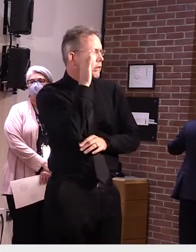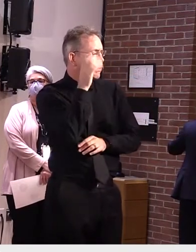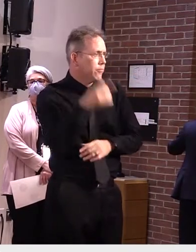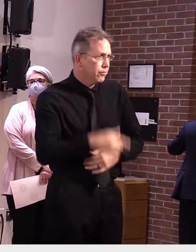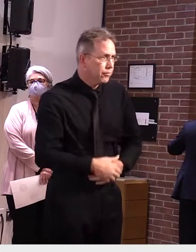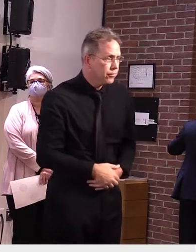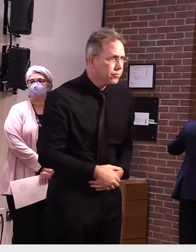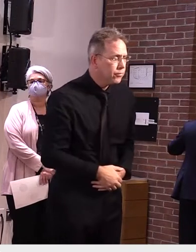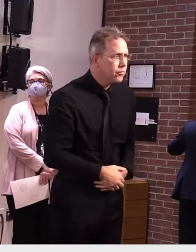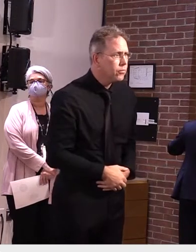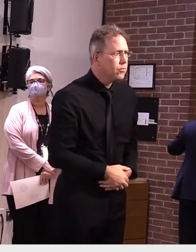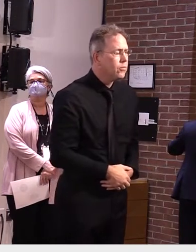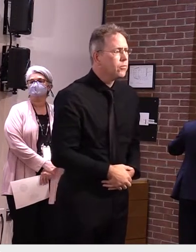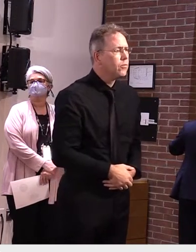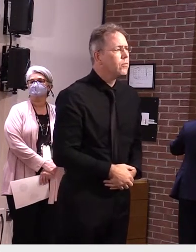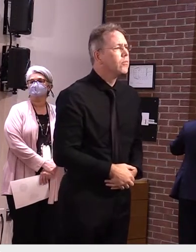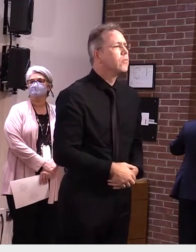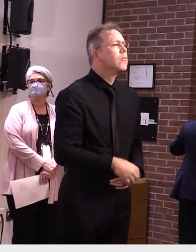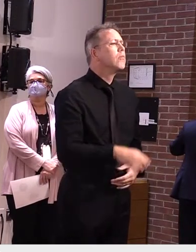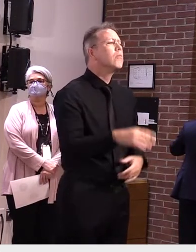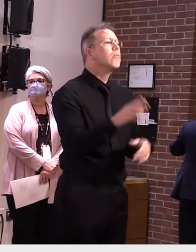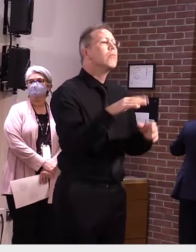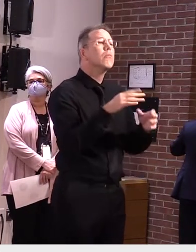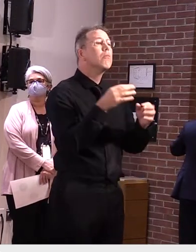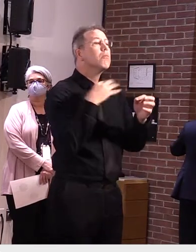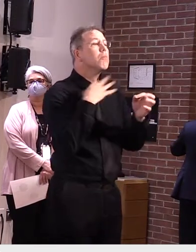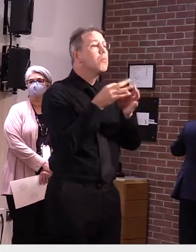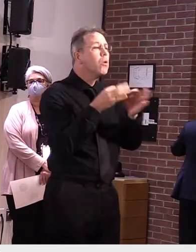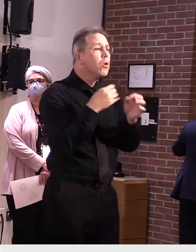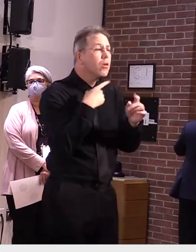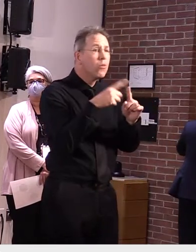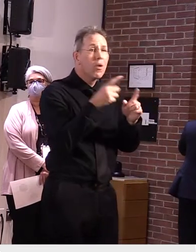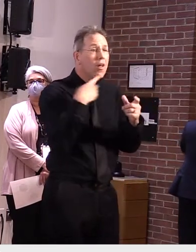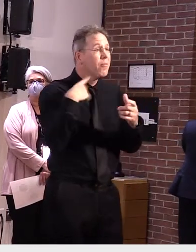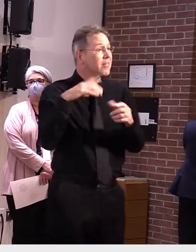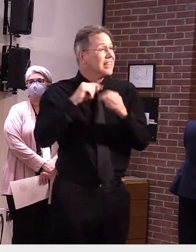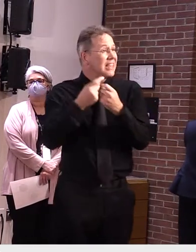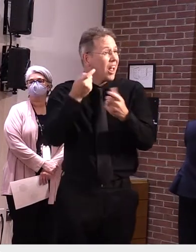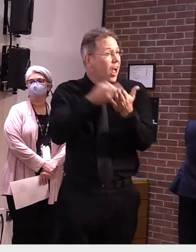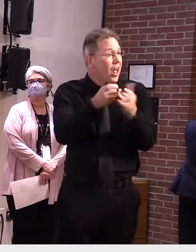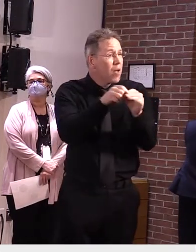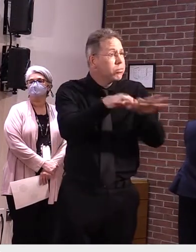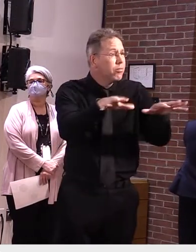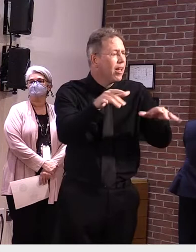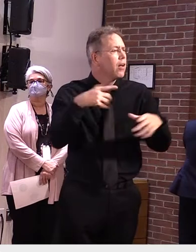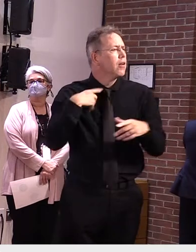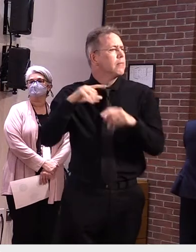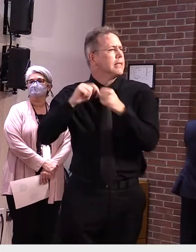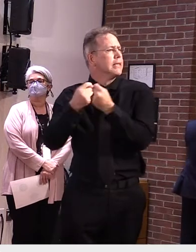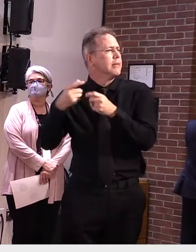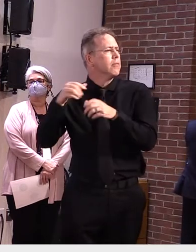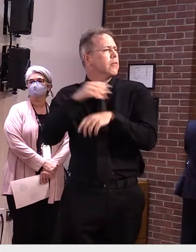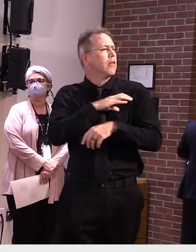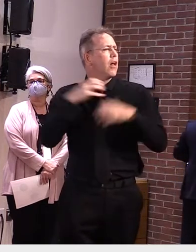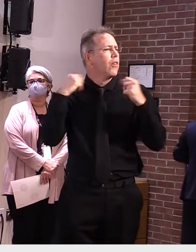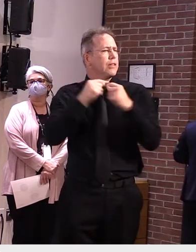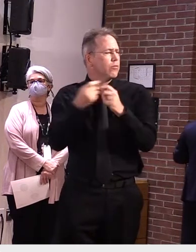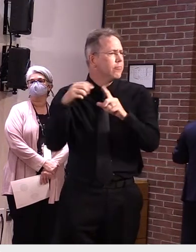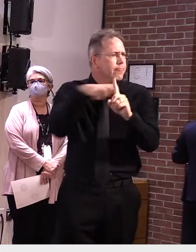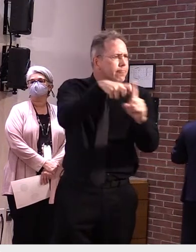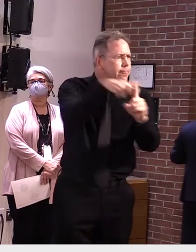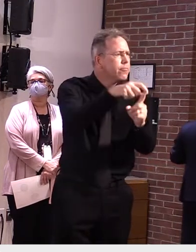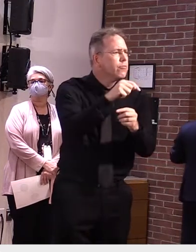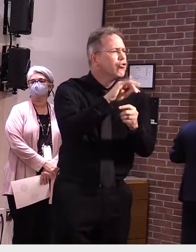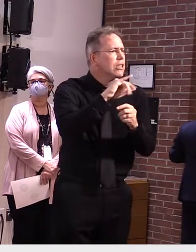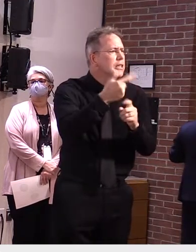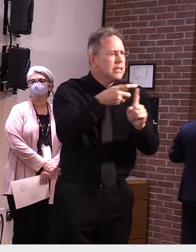Importantly, our contact tracing team is on top of this and will contain it just the way we have every other outbreak. But again,